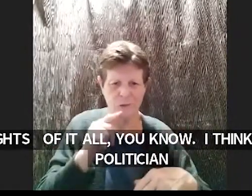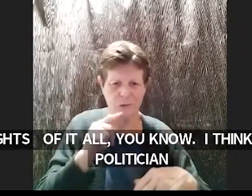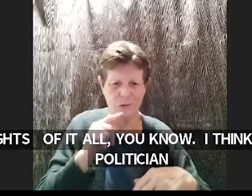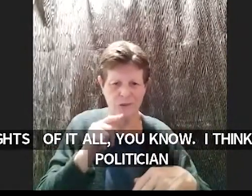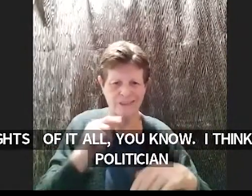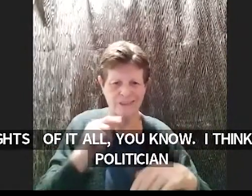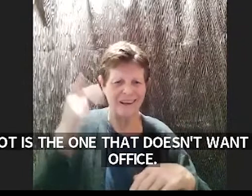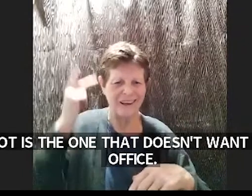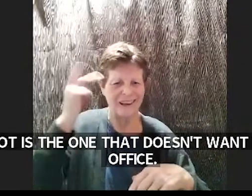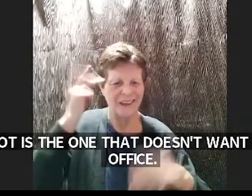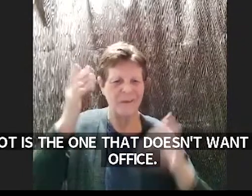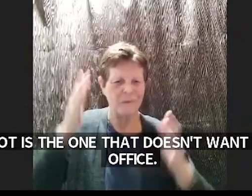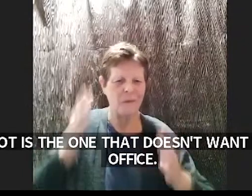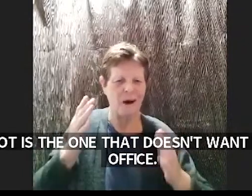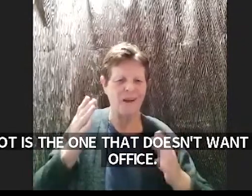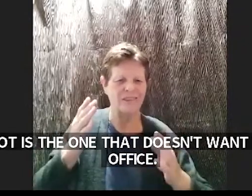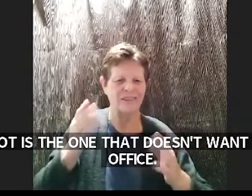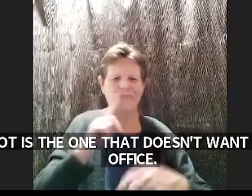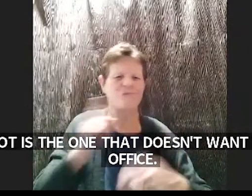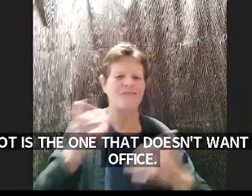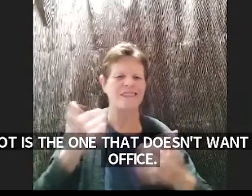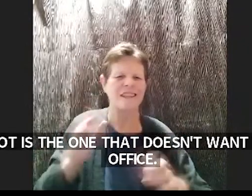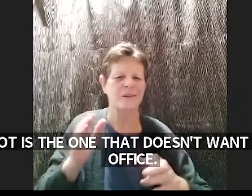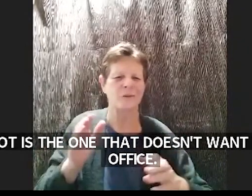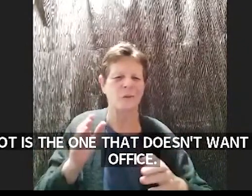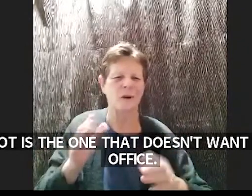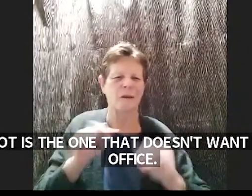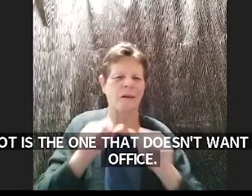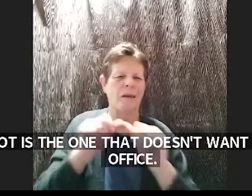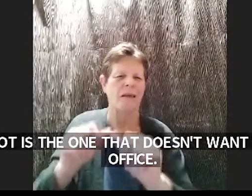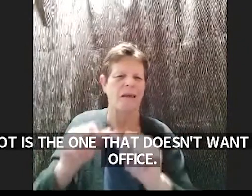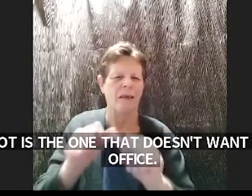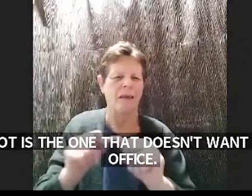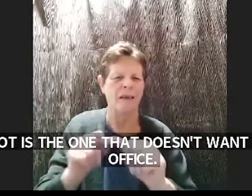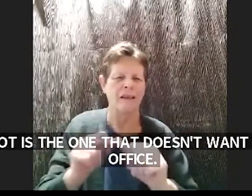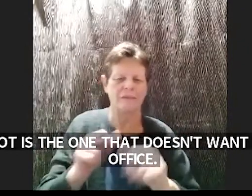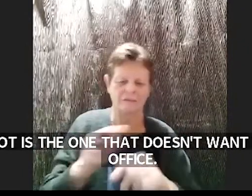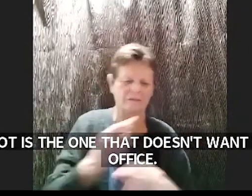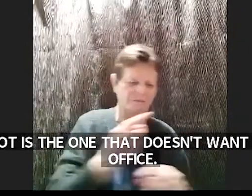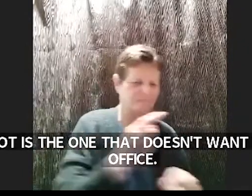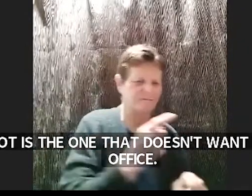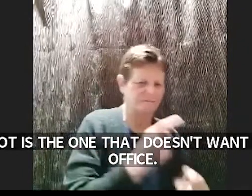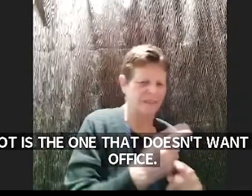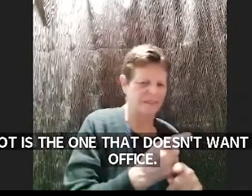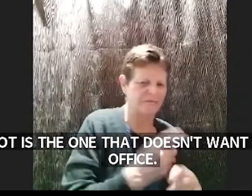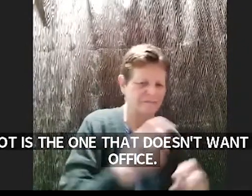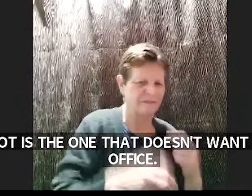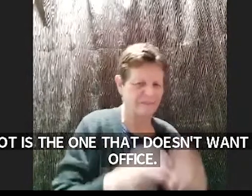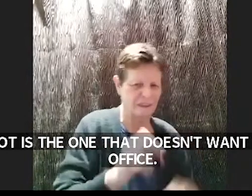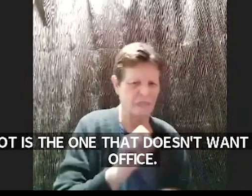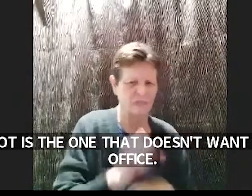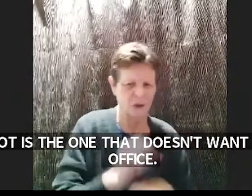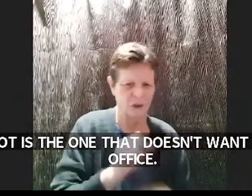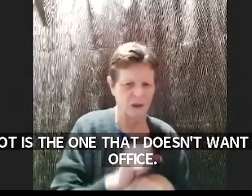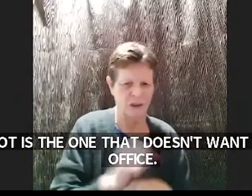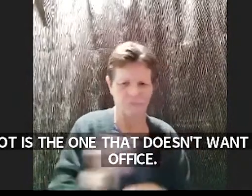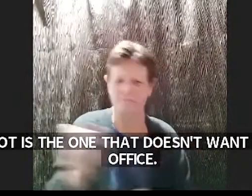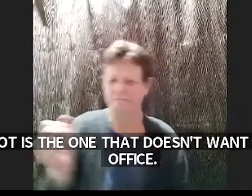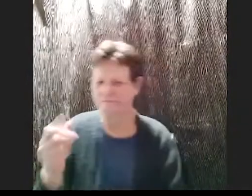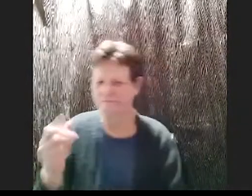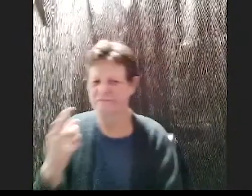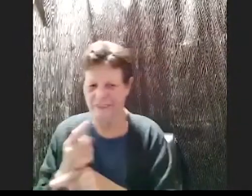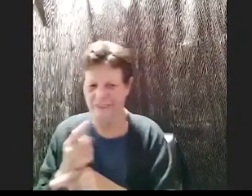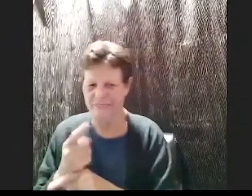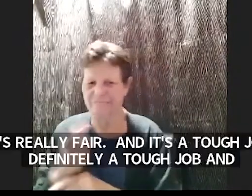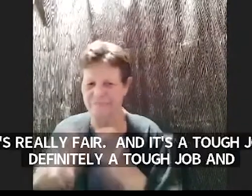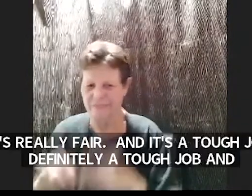it's really you know and it is like it's a tough job yeah no it's definitely you know it's definitely a tough job and i think it if you're